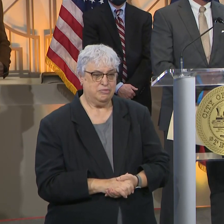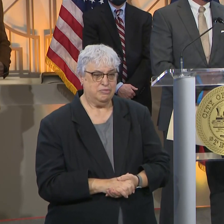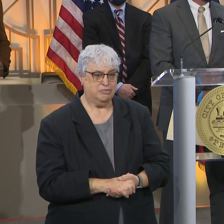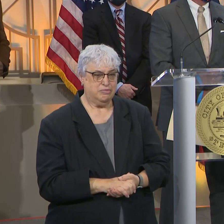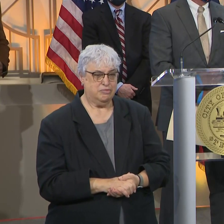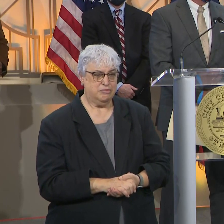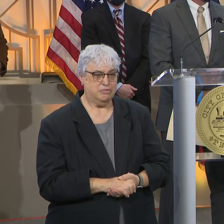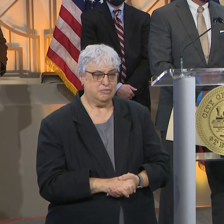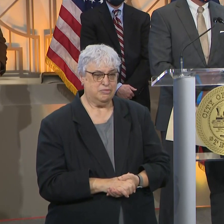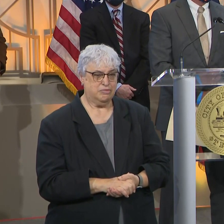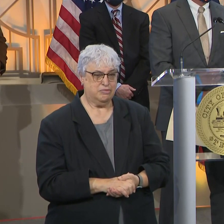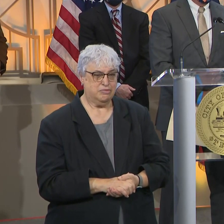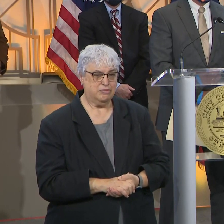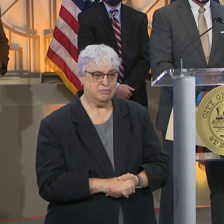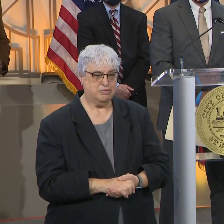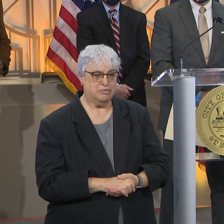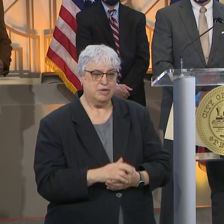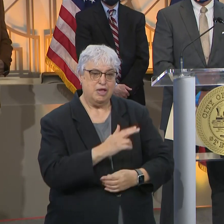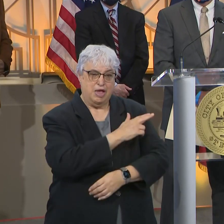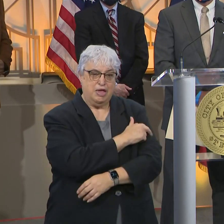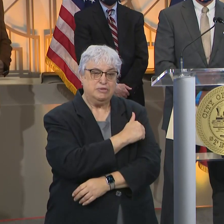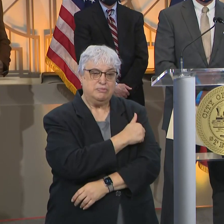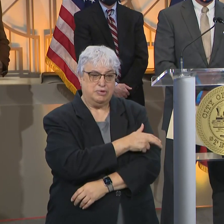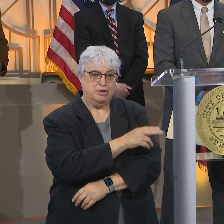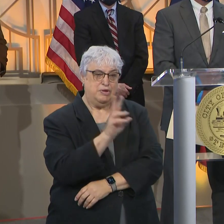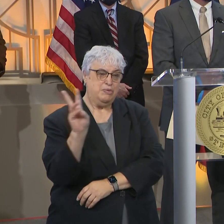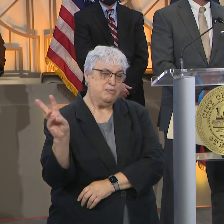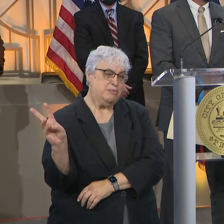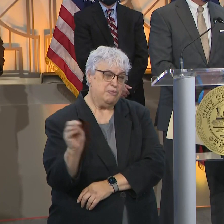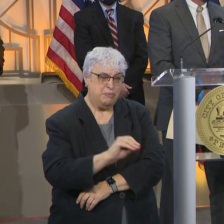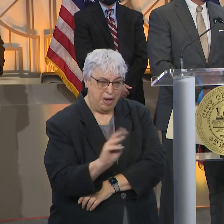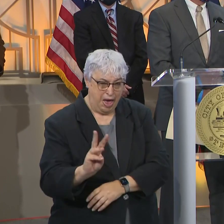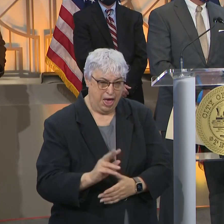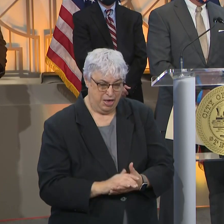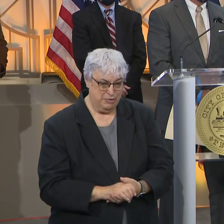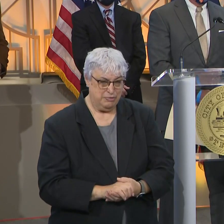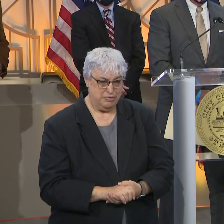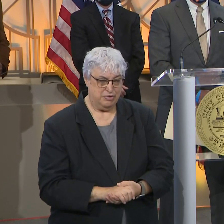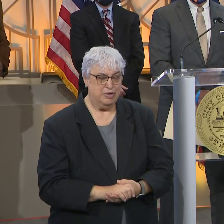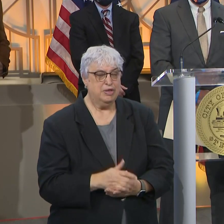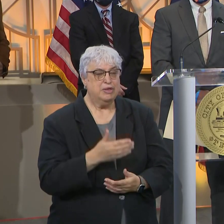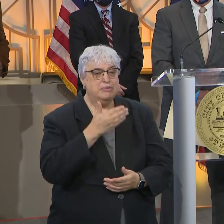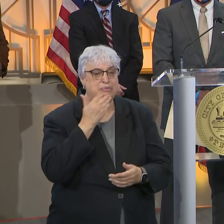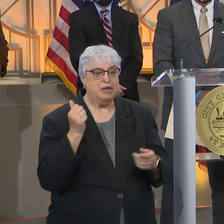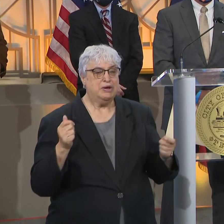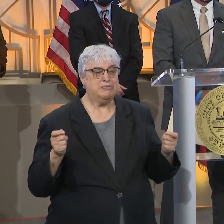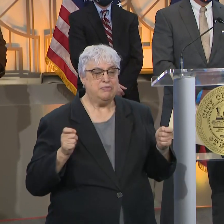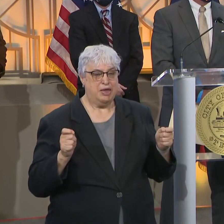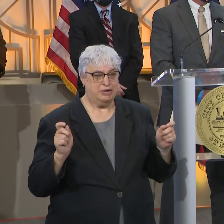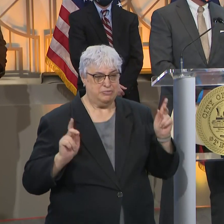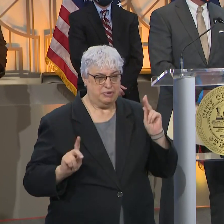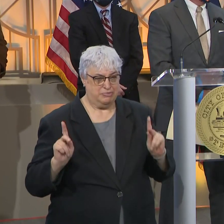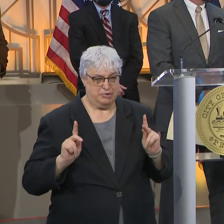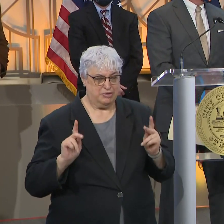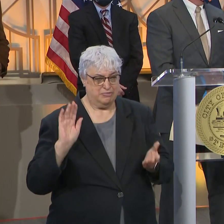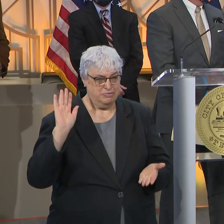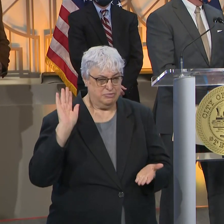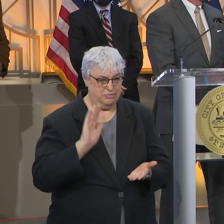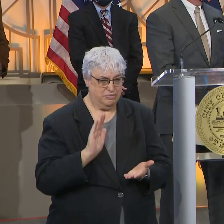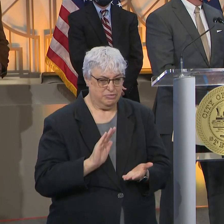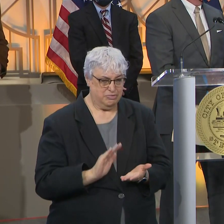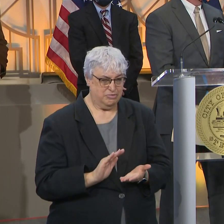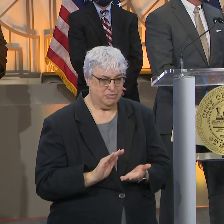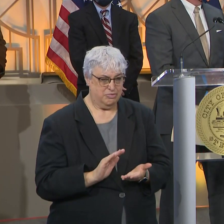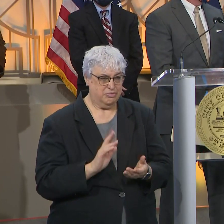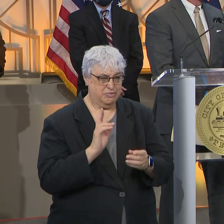of the hospital folks. They are learning how to better manage folks, and there's a smaller percentage of them which are